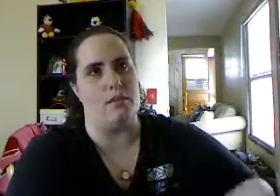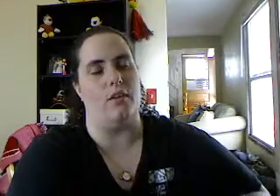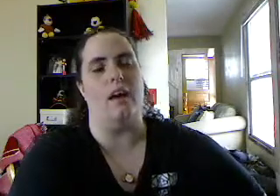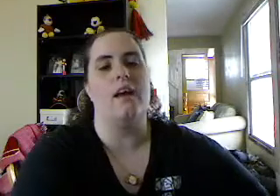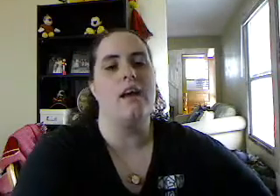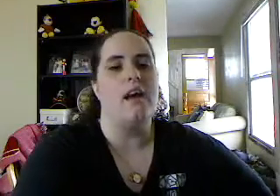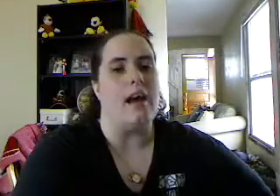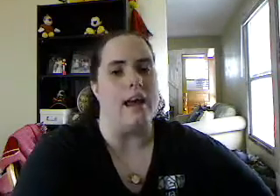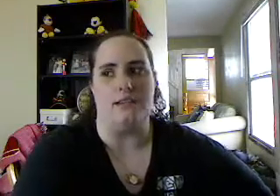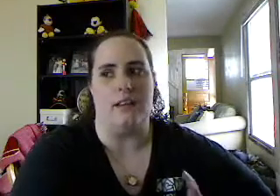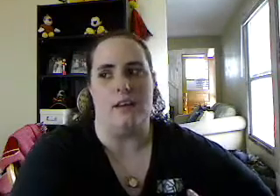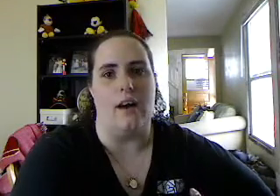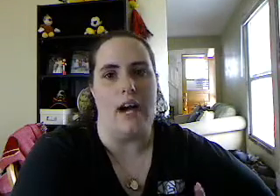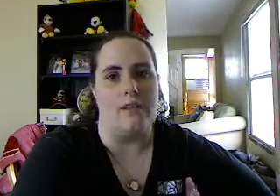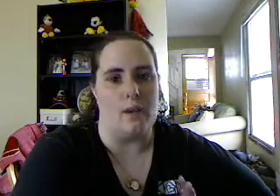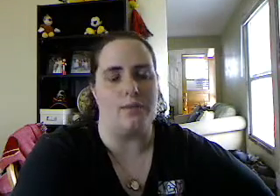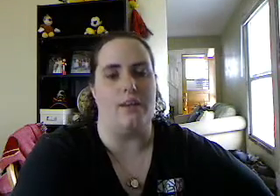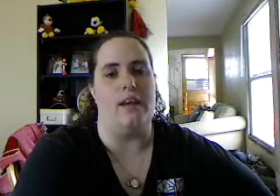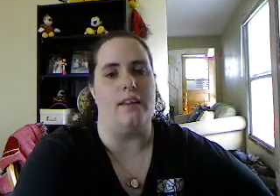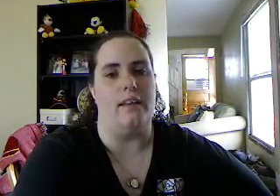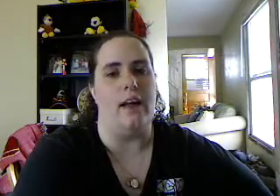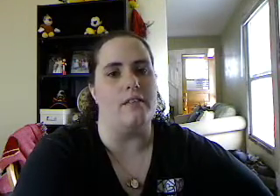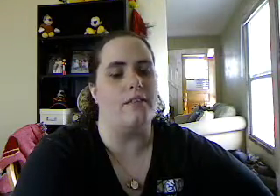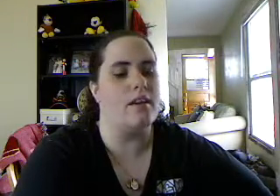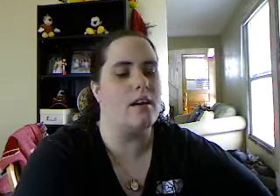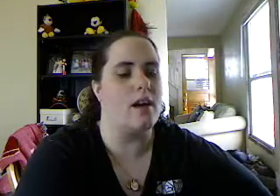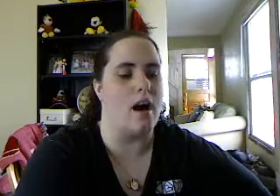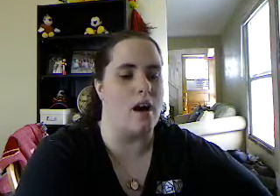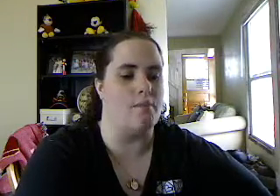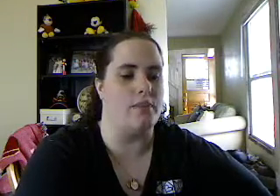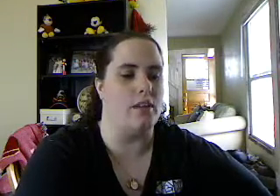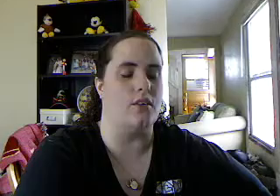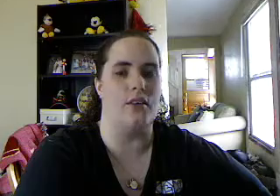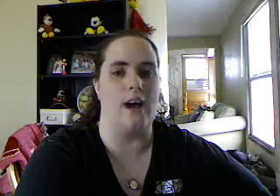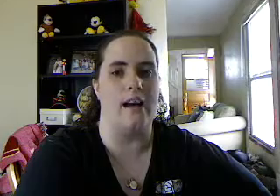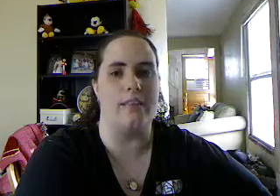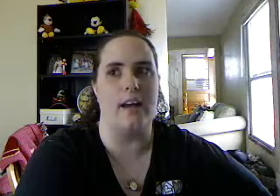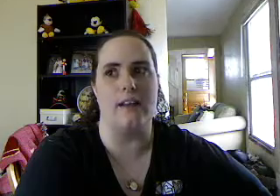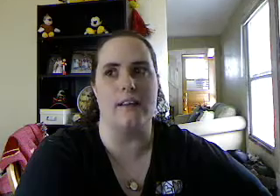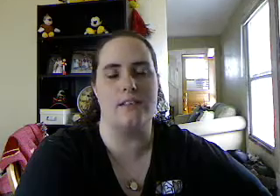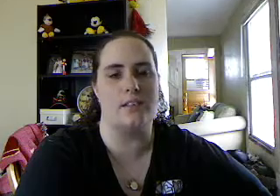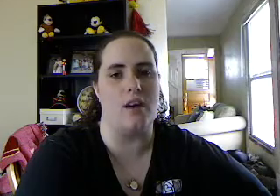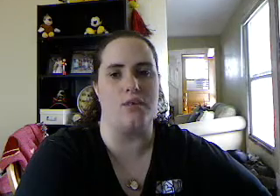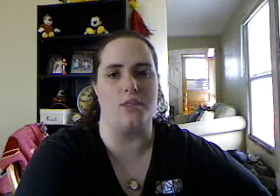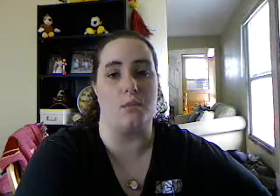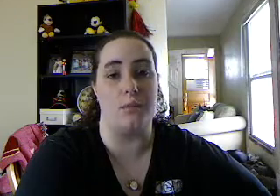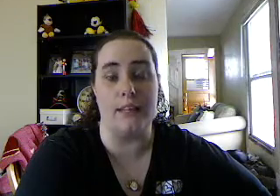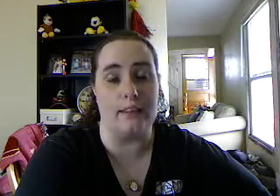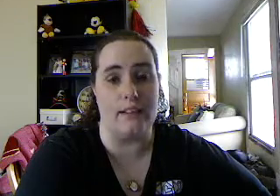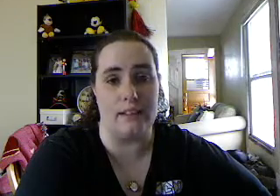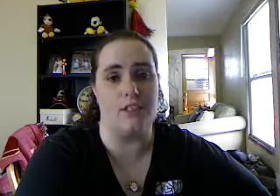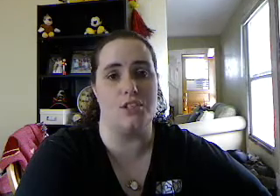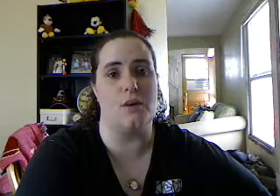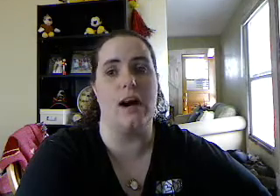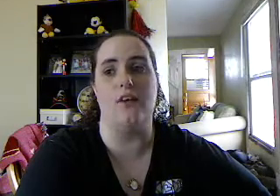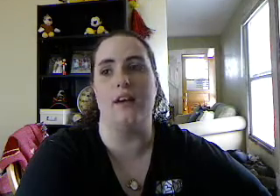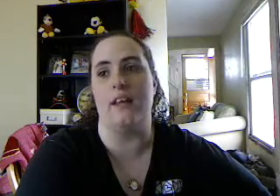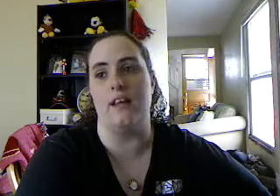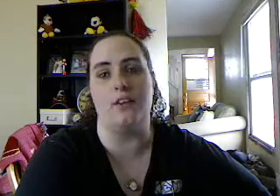to be for. And I said, you know, I have absolutely nothing left. Um, you know, you're on that stuff which completely cleans you out, and then you